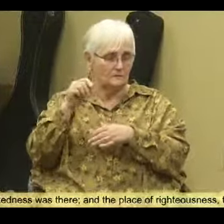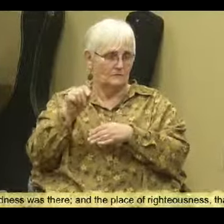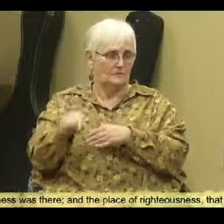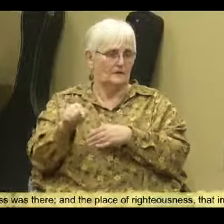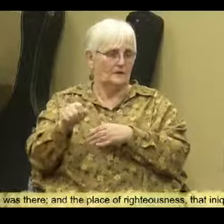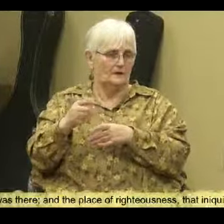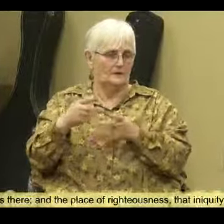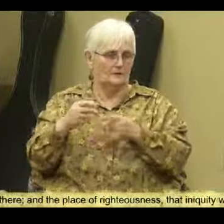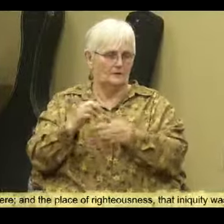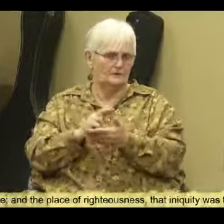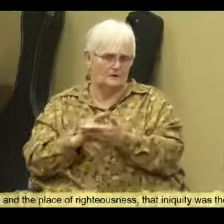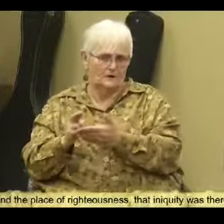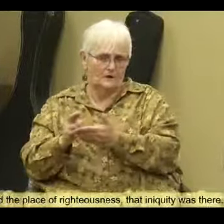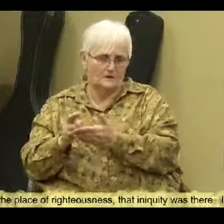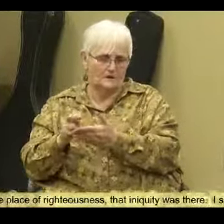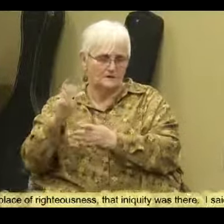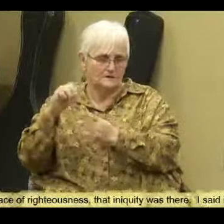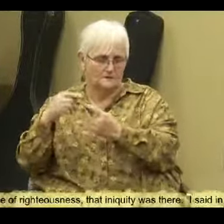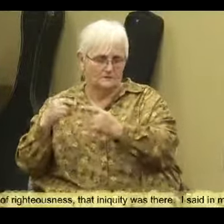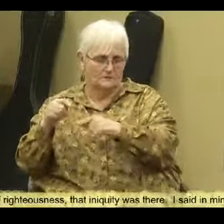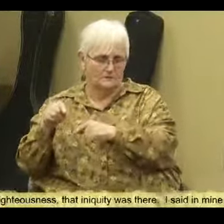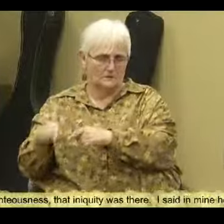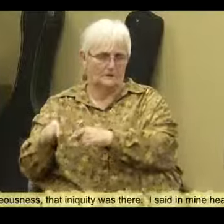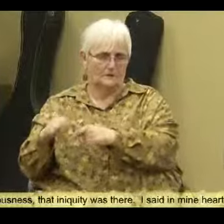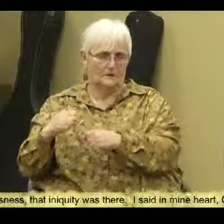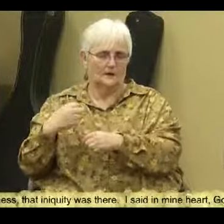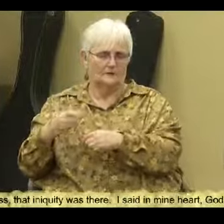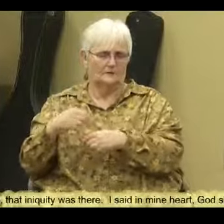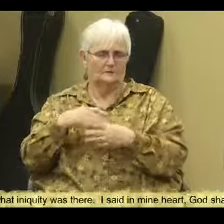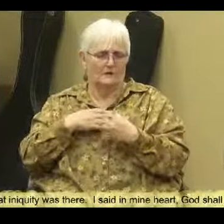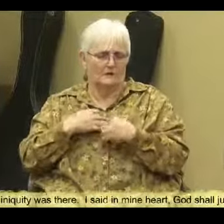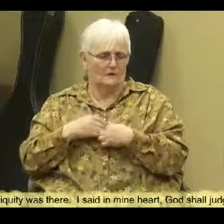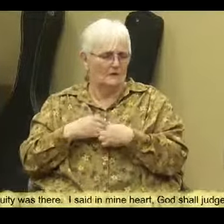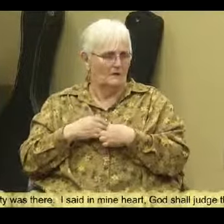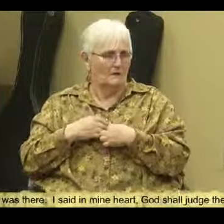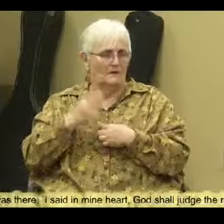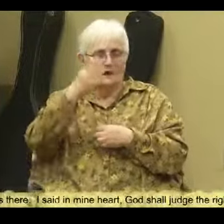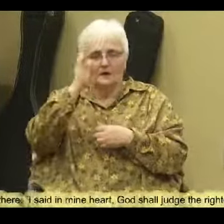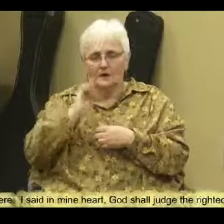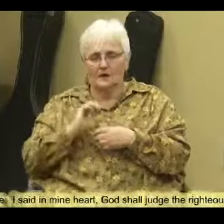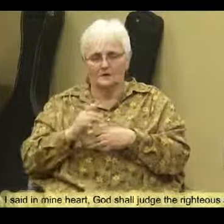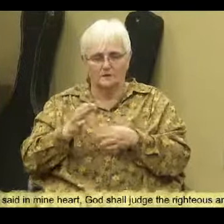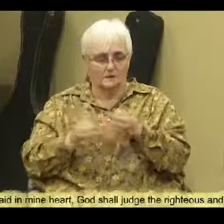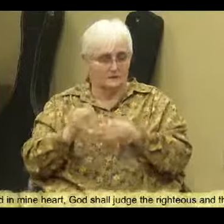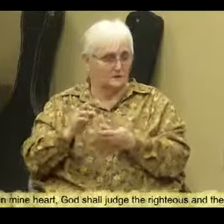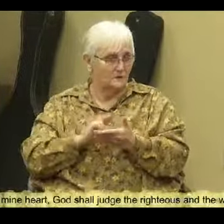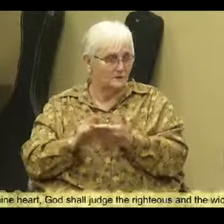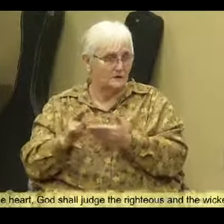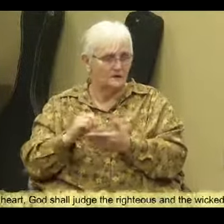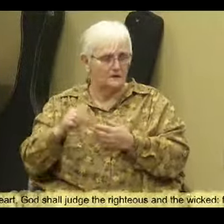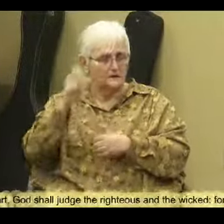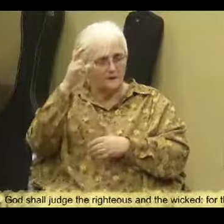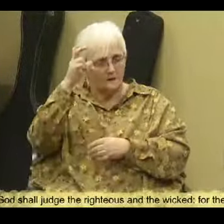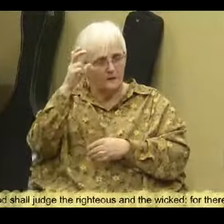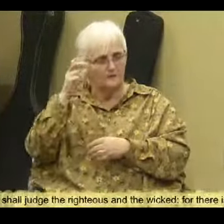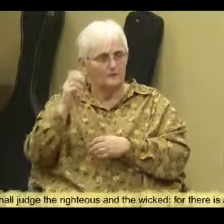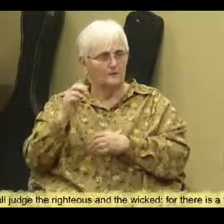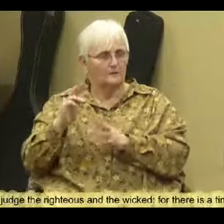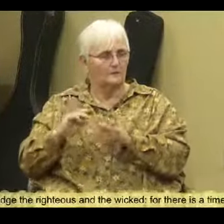in the place of righteousness, iniquity was there. I said in my heart, God shall judge the righteous and the wicked, for there is a